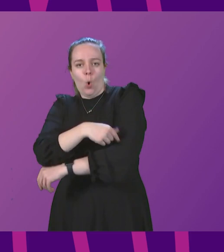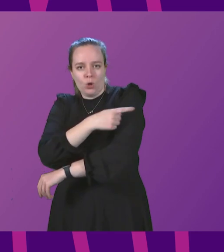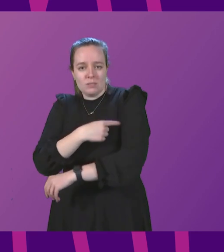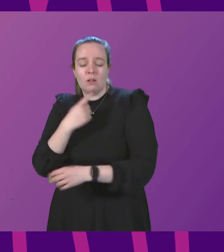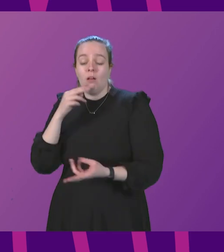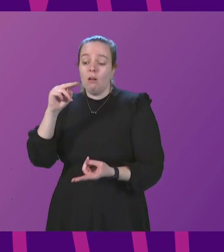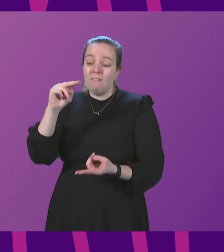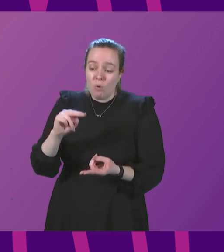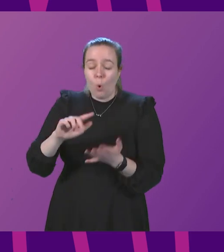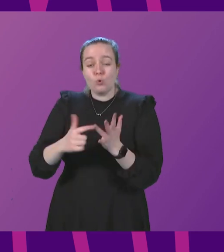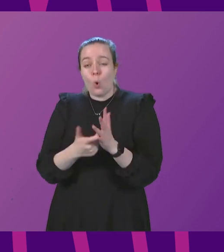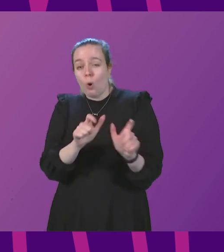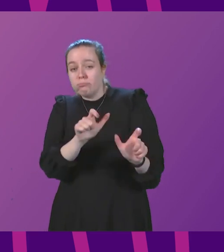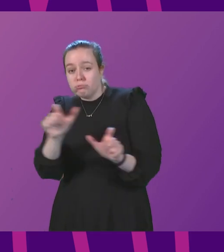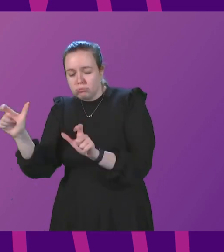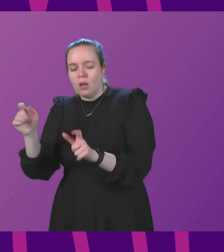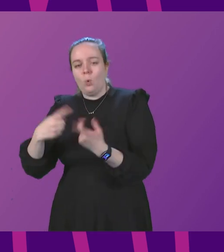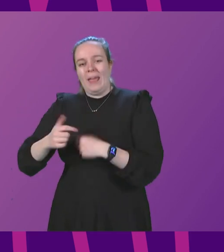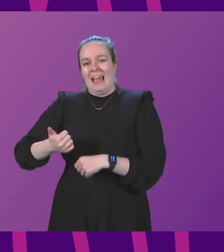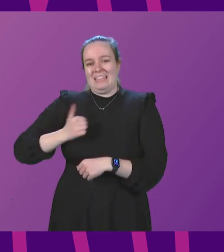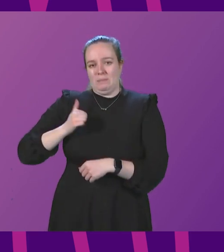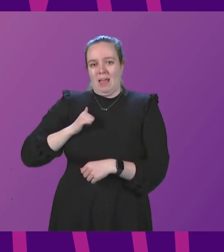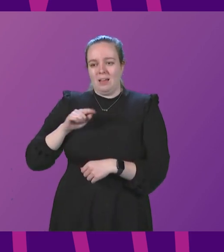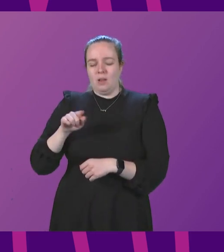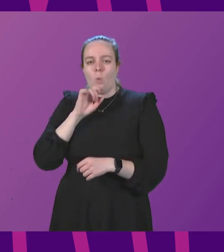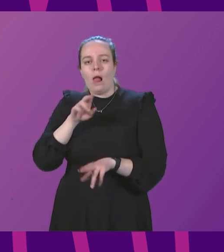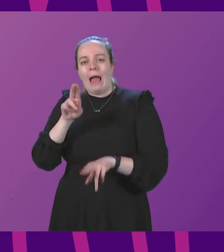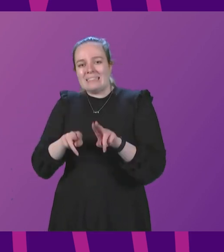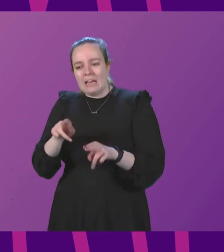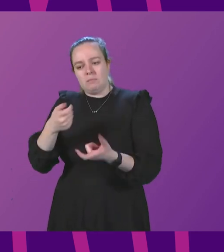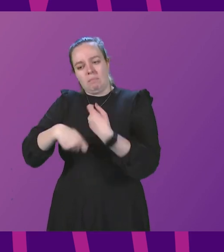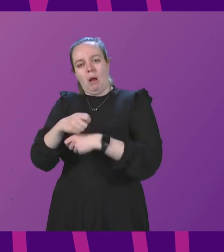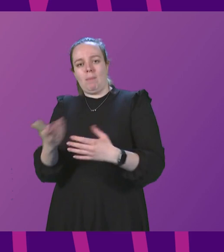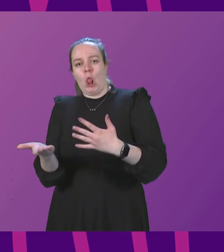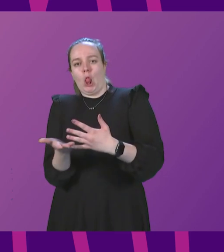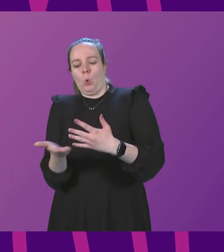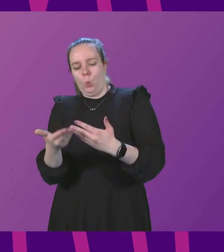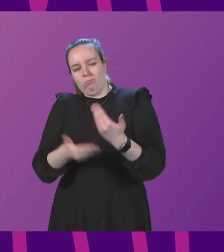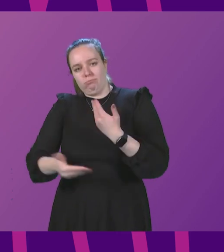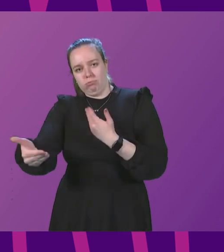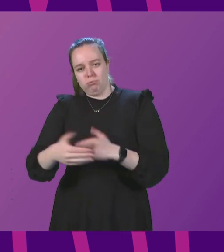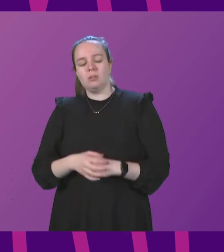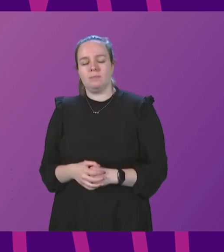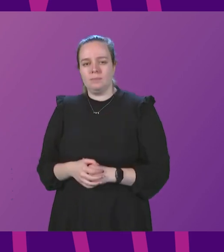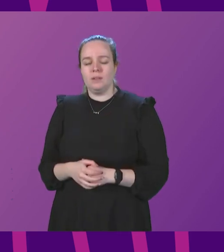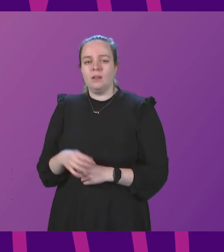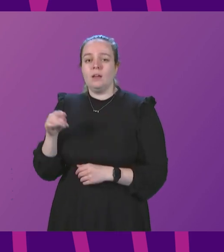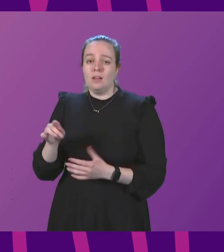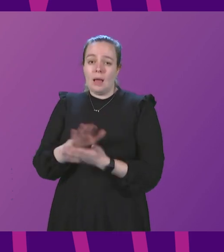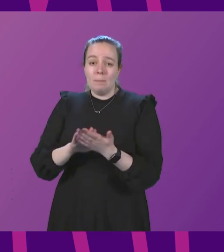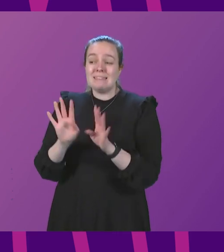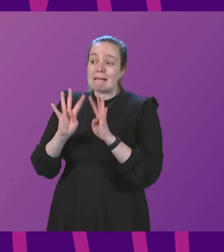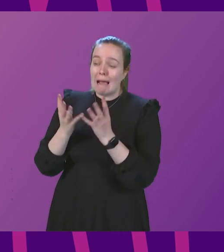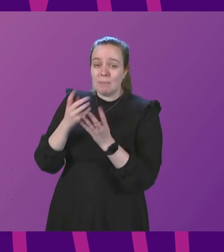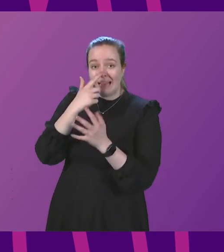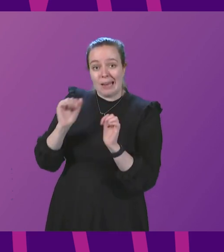falls or broadly stabilises, we would expect this to be reassessed as low in the period ahead. This has enabled Cabinet